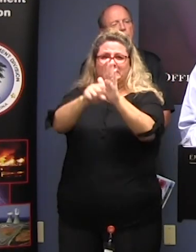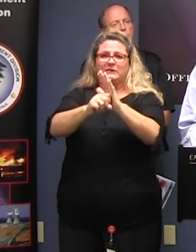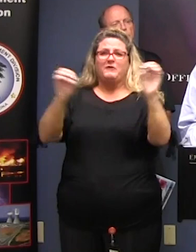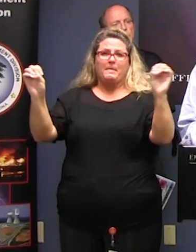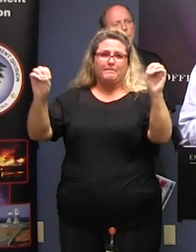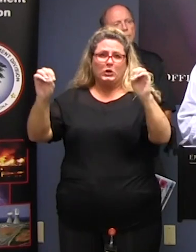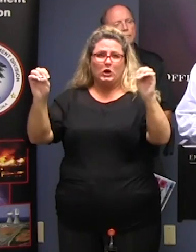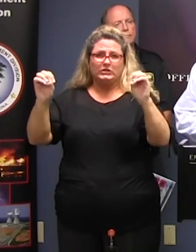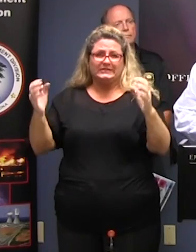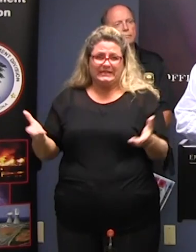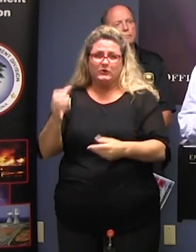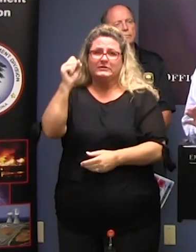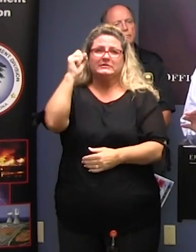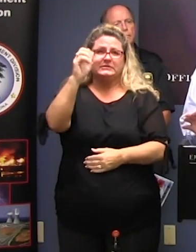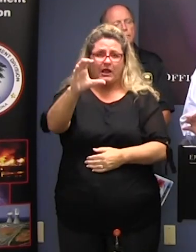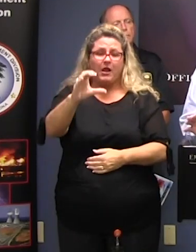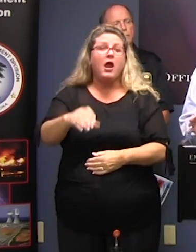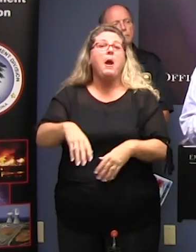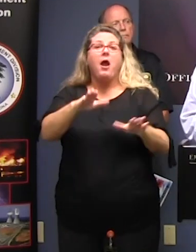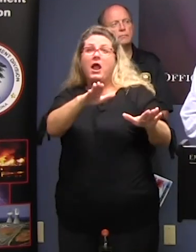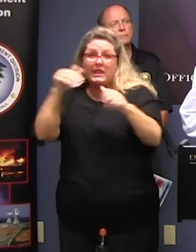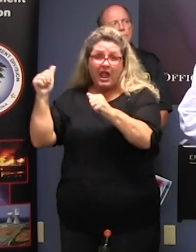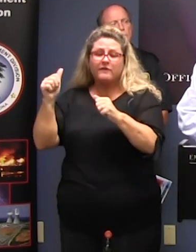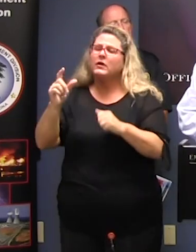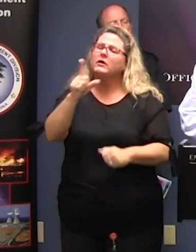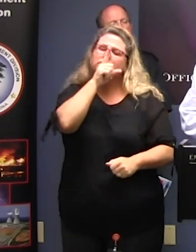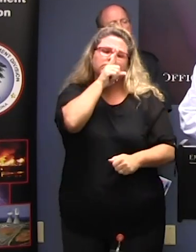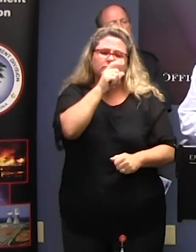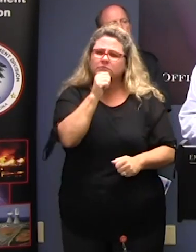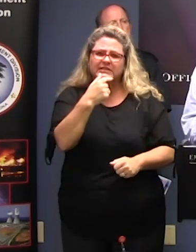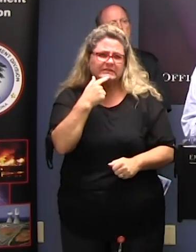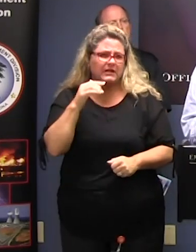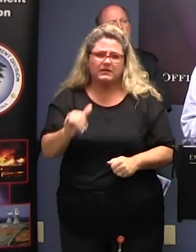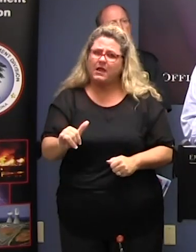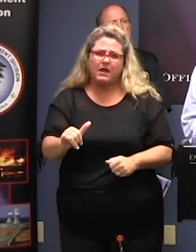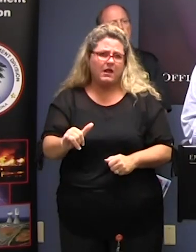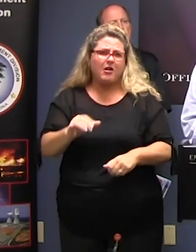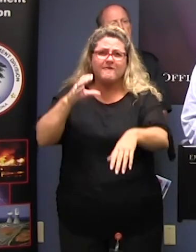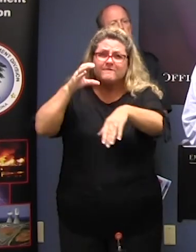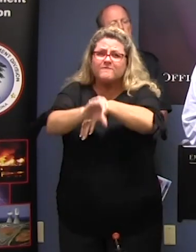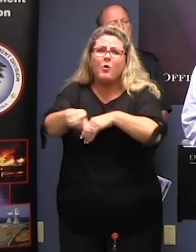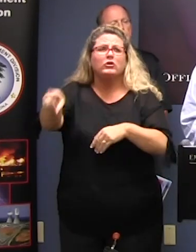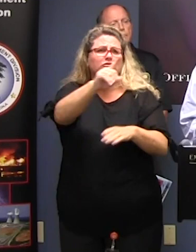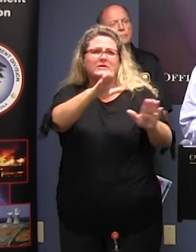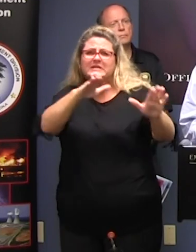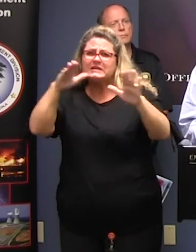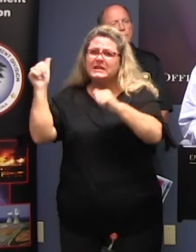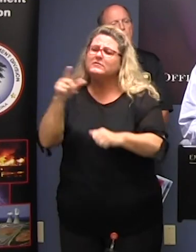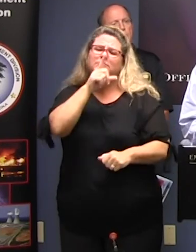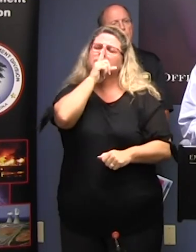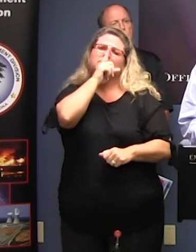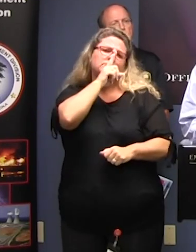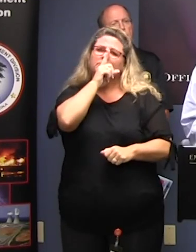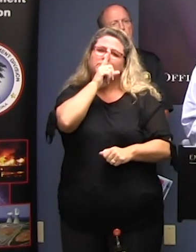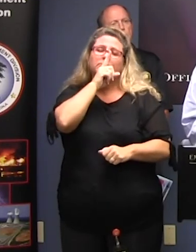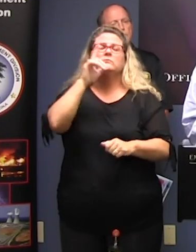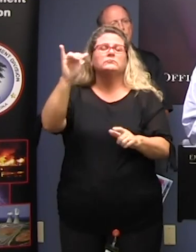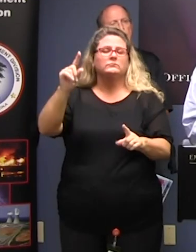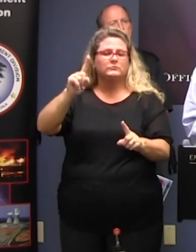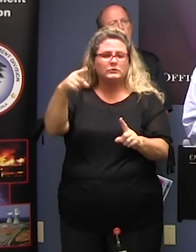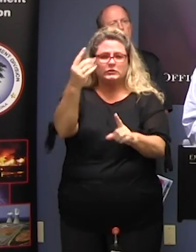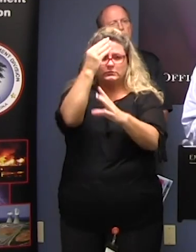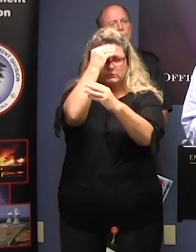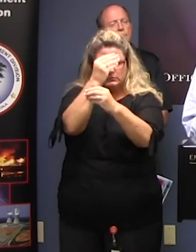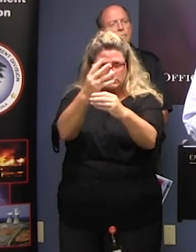South Carolina this is not an evacuation this is not an order to do anything other than to declare that a state of